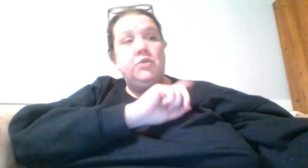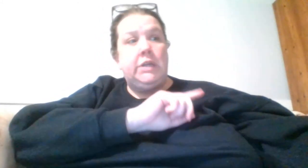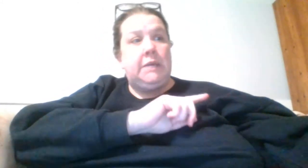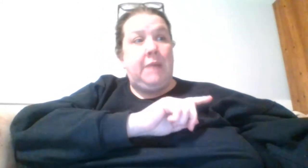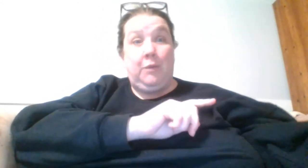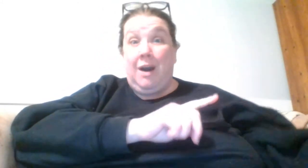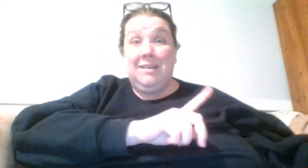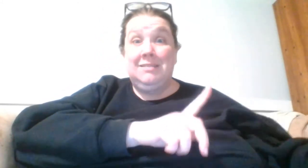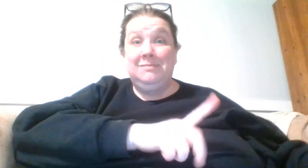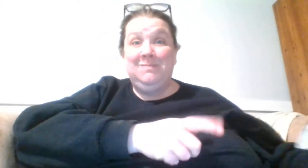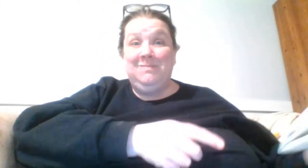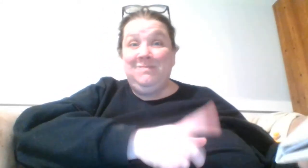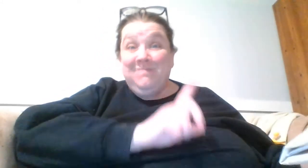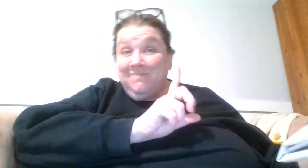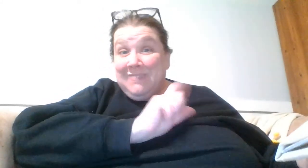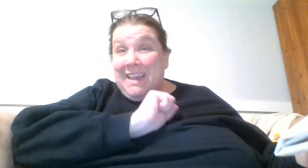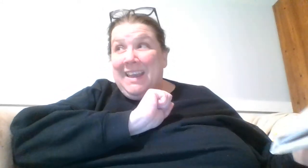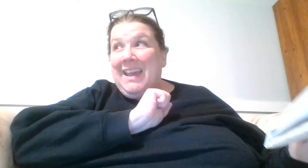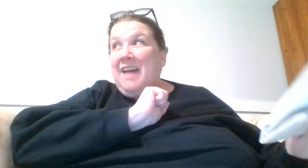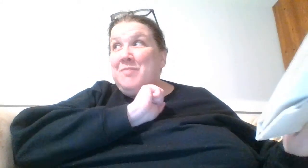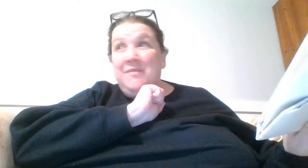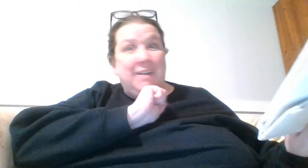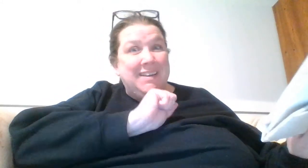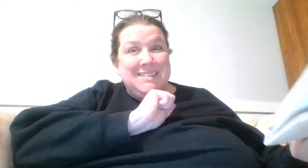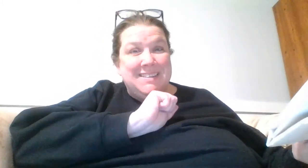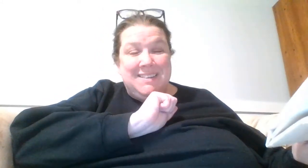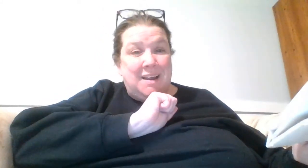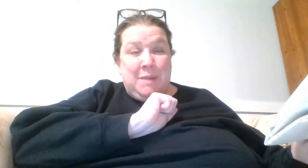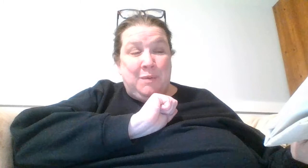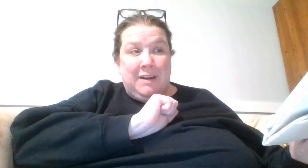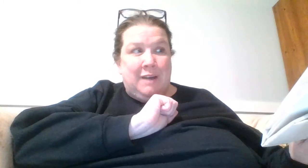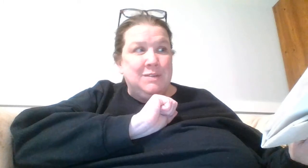drinking my water and I have been very consistent on my workouts.